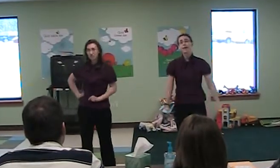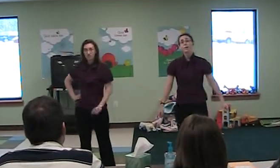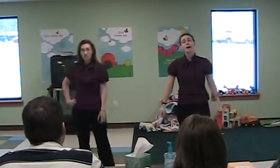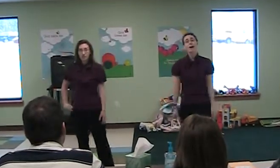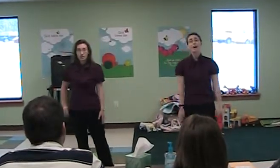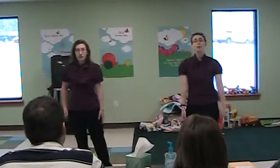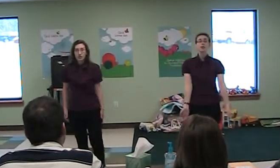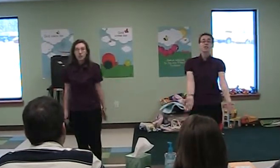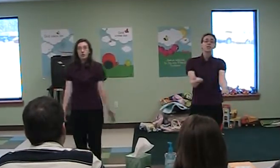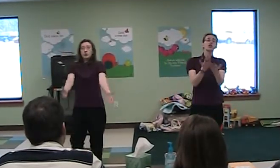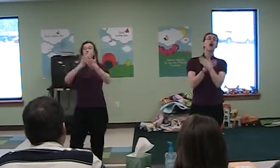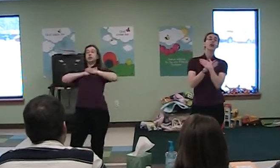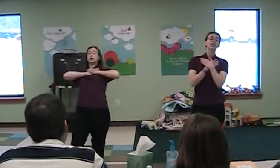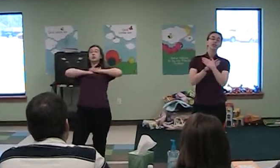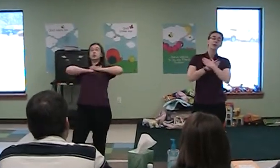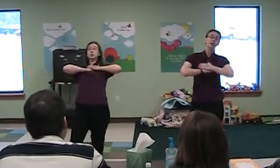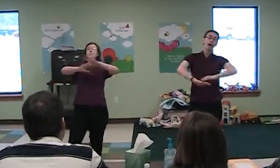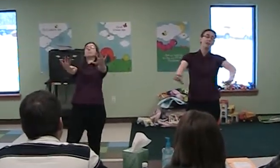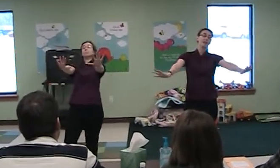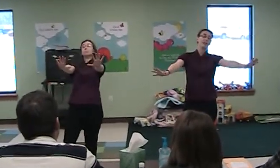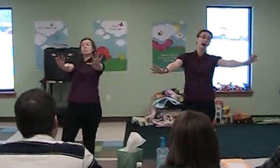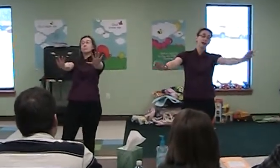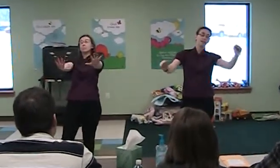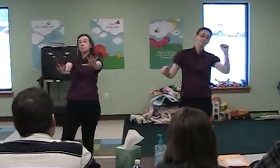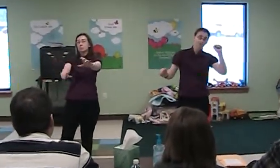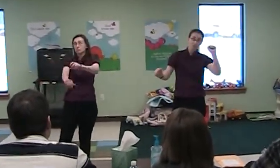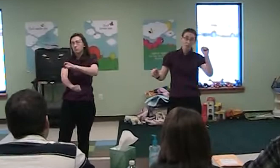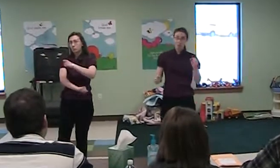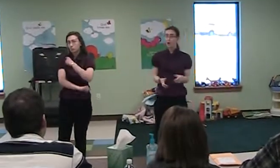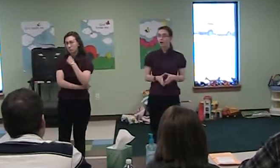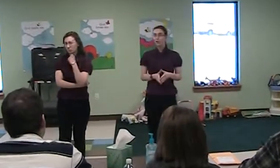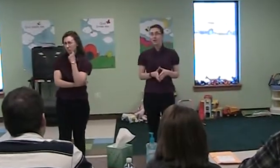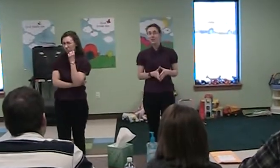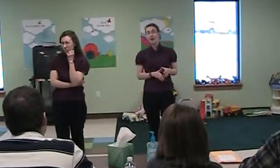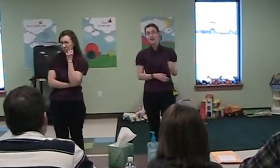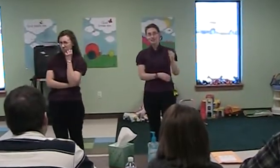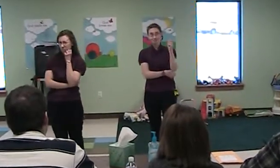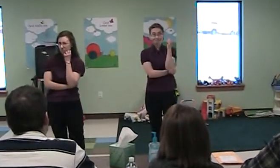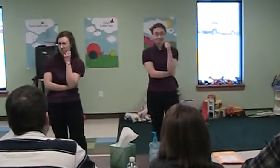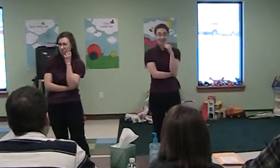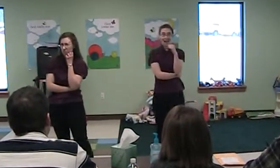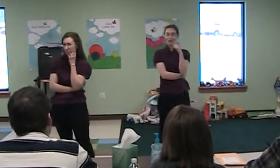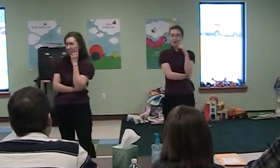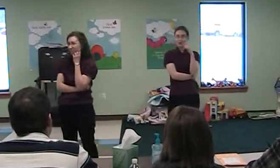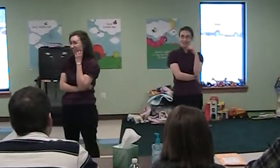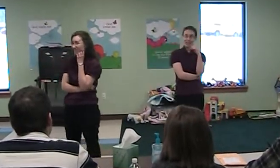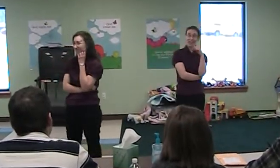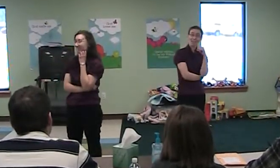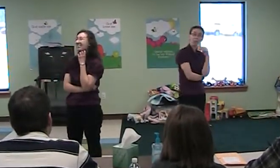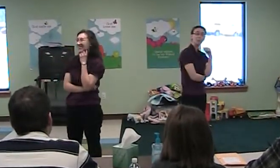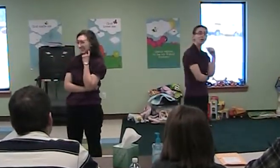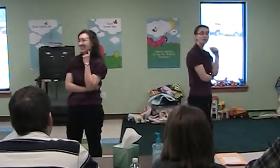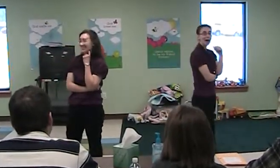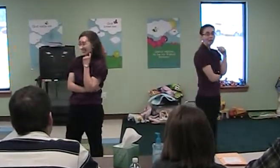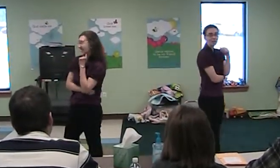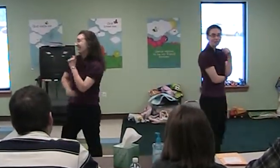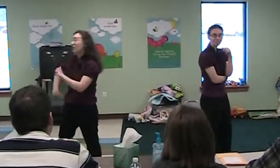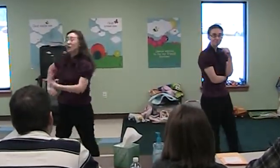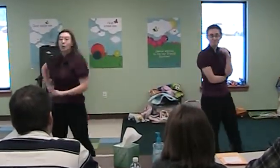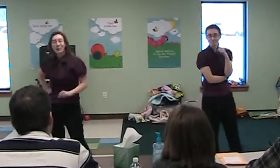a man has wished in his heart he could do without his guide. But knowing he cannot, has wished he could get some amusement out of him. We